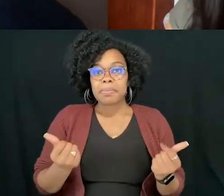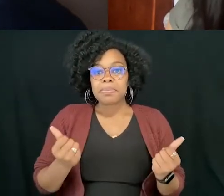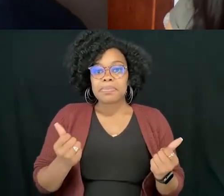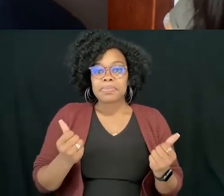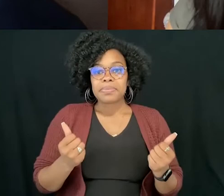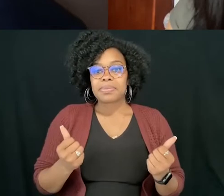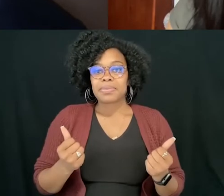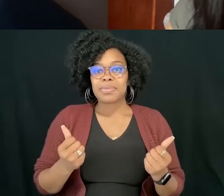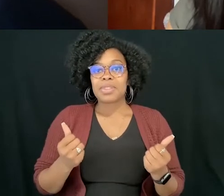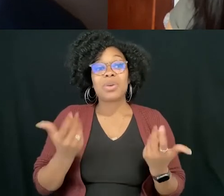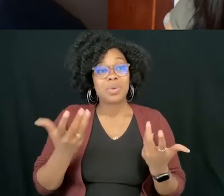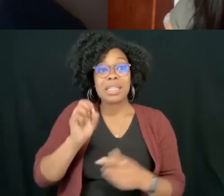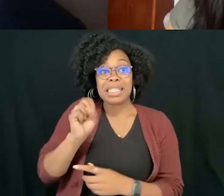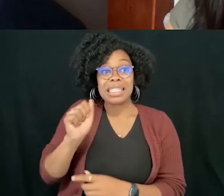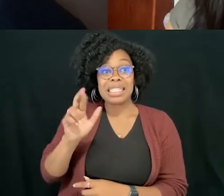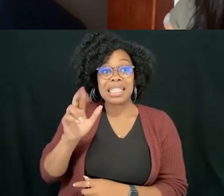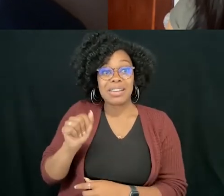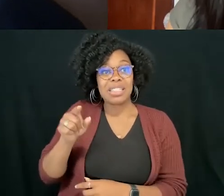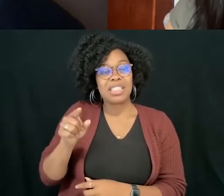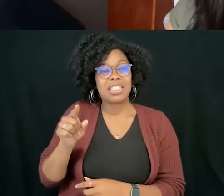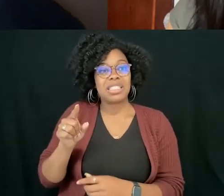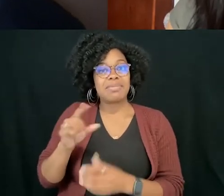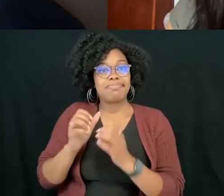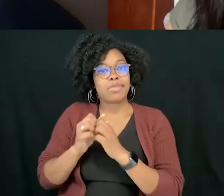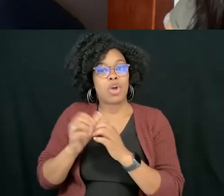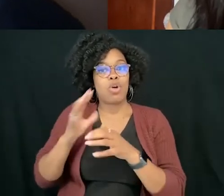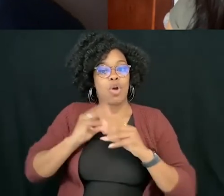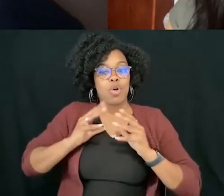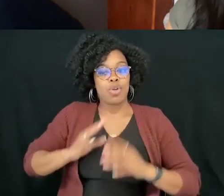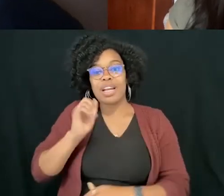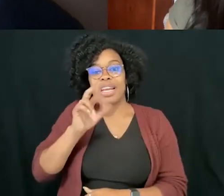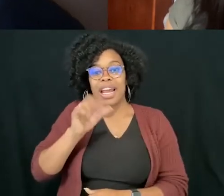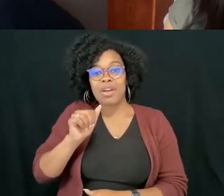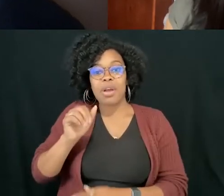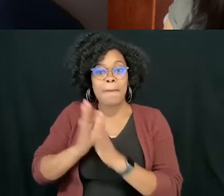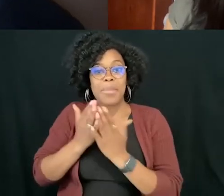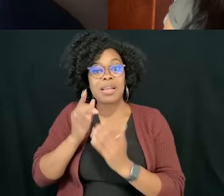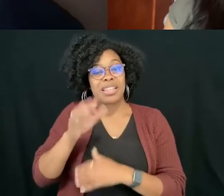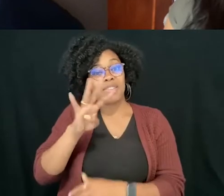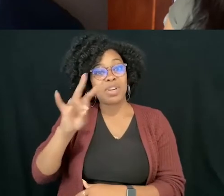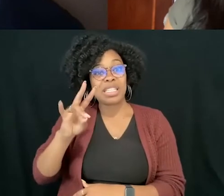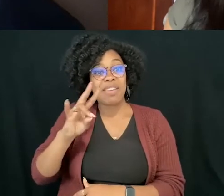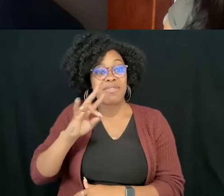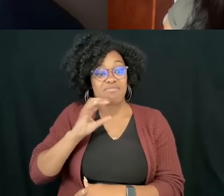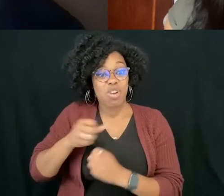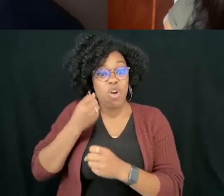Sarah is a co-owner of Karis Books, which is a 47-year-old, queer-owned, mission-driven feminist bookstore